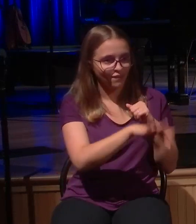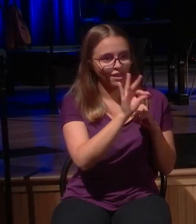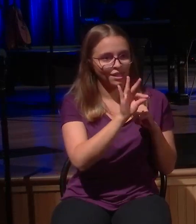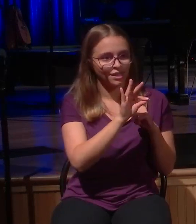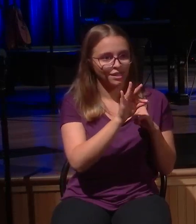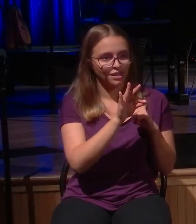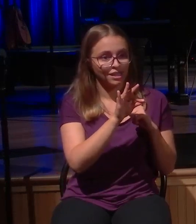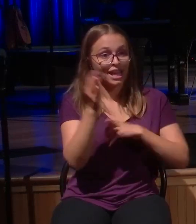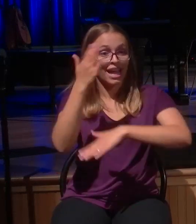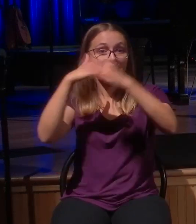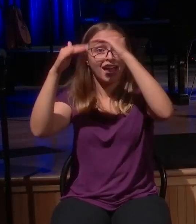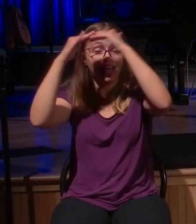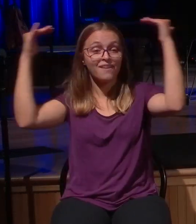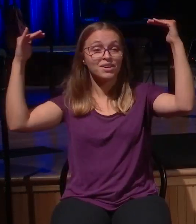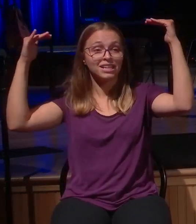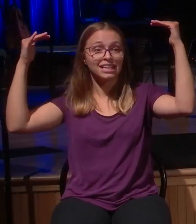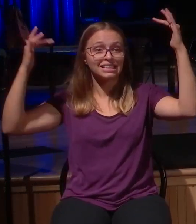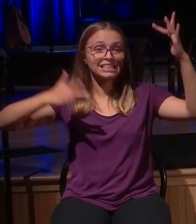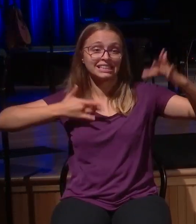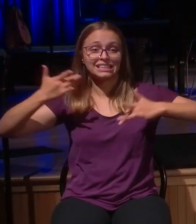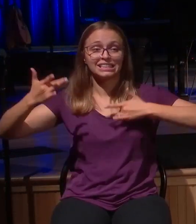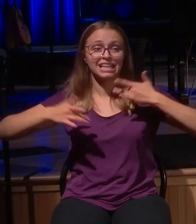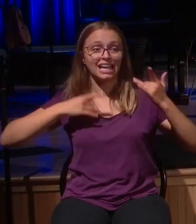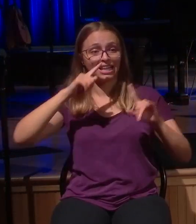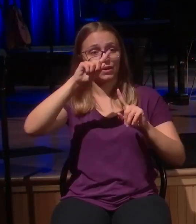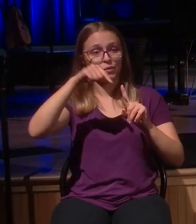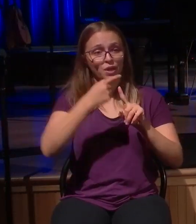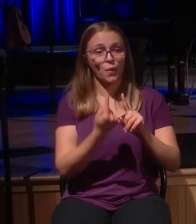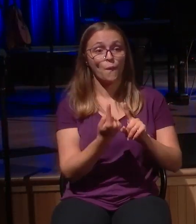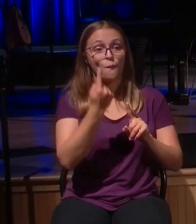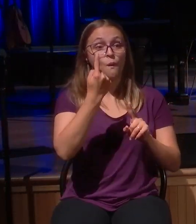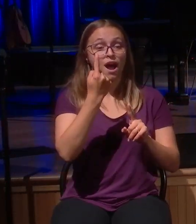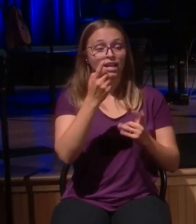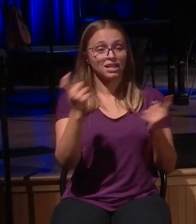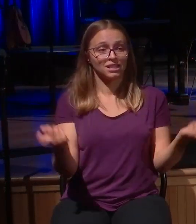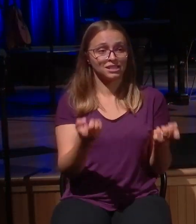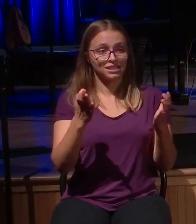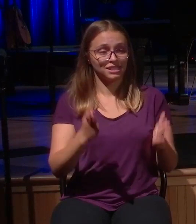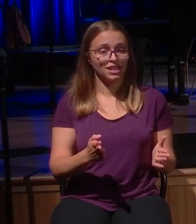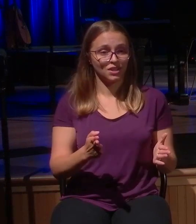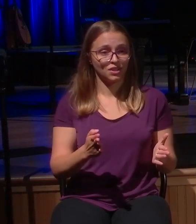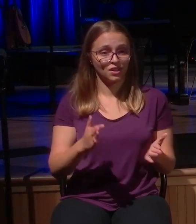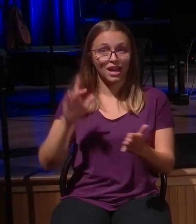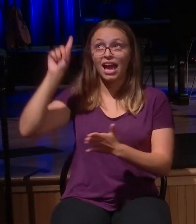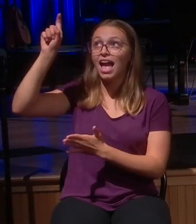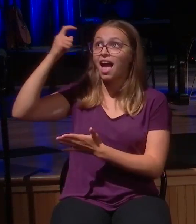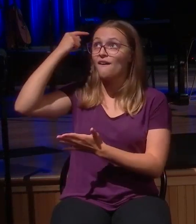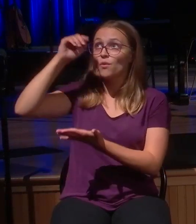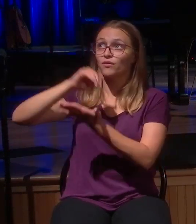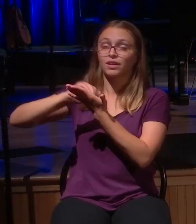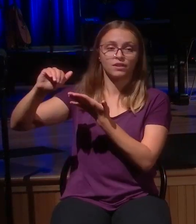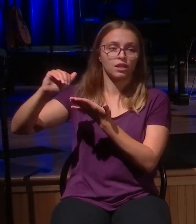Anytime one sinner repents. But what about that elder brother? What about you and I?